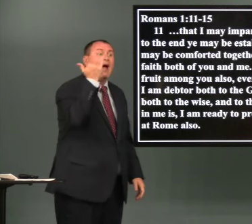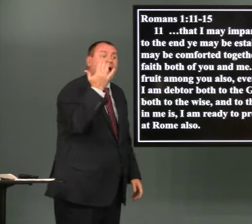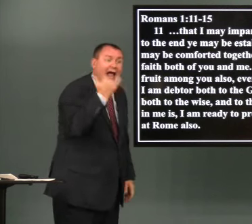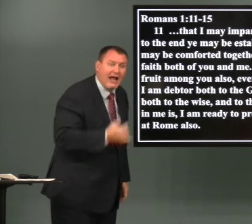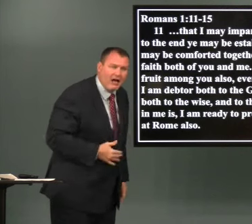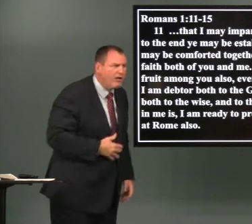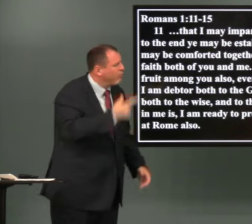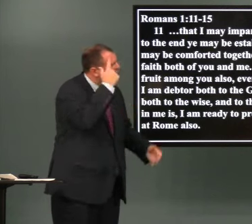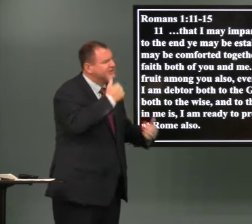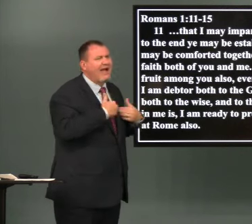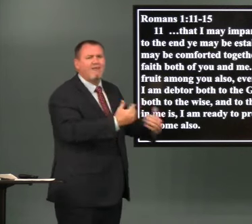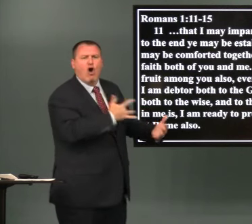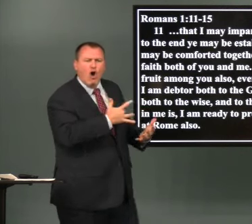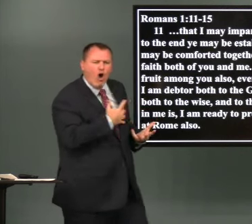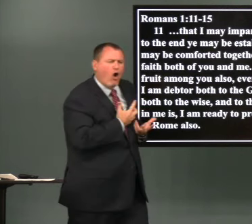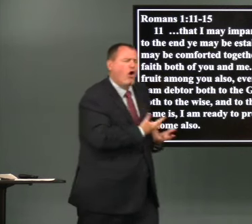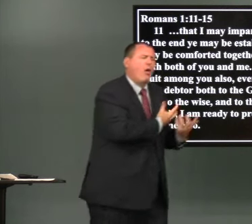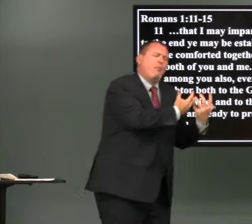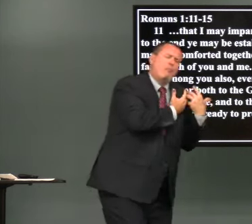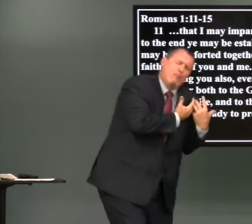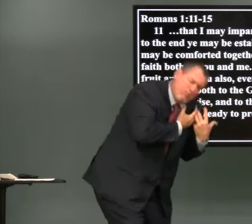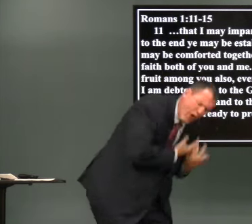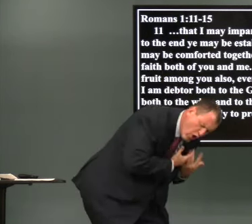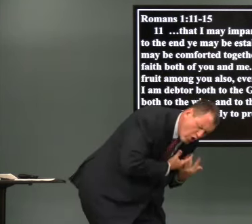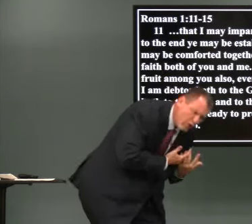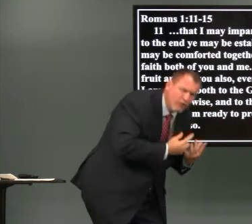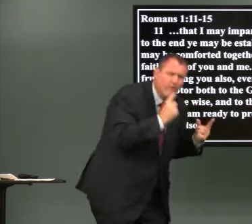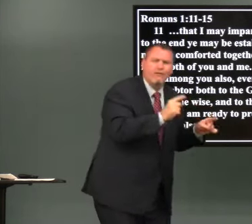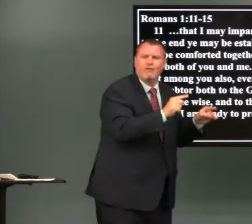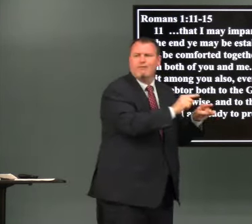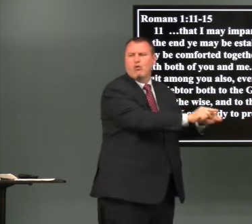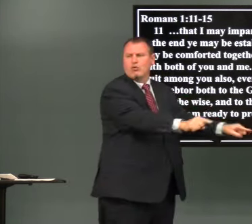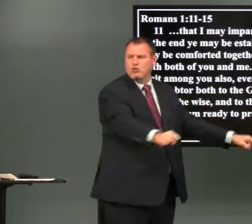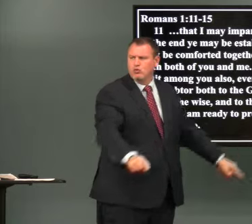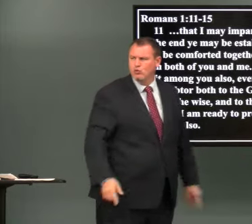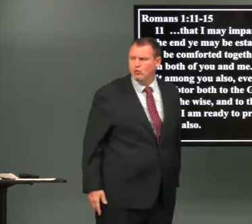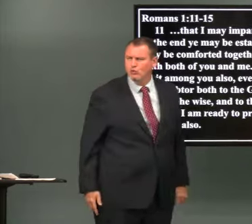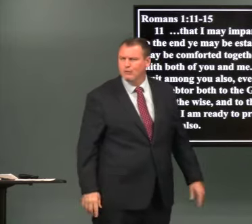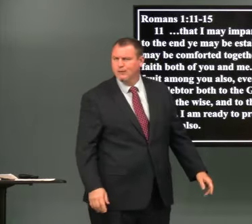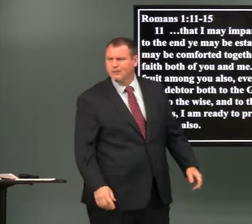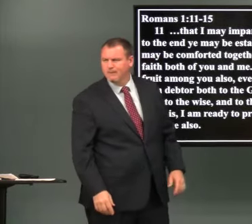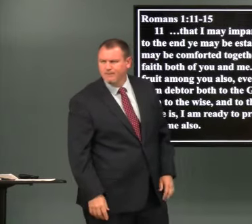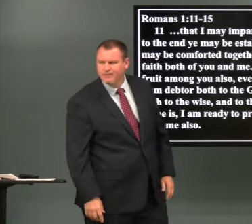share it with all of you because my heart is so heavily burdened for you